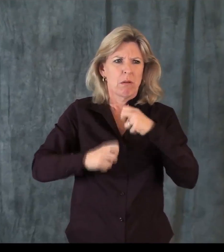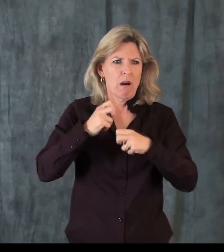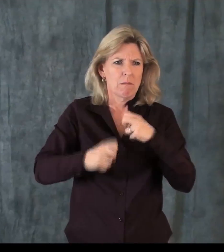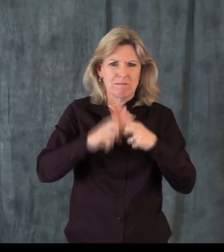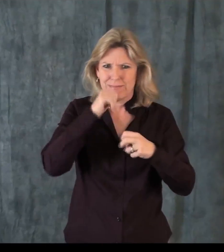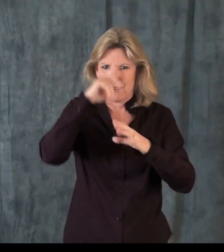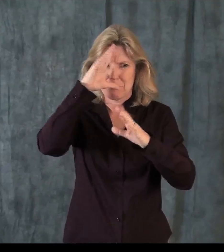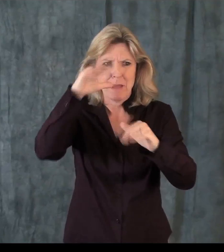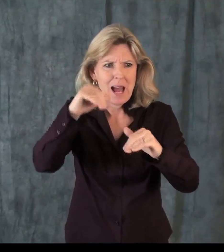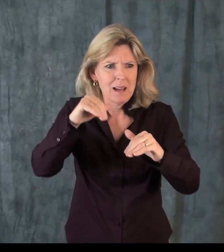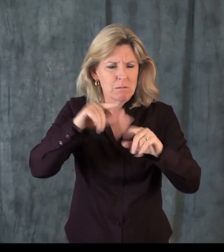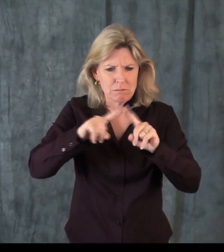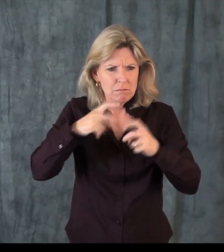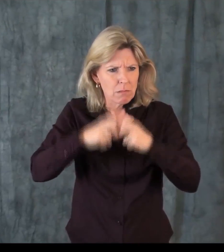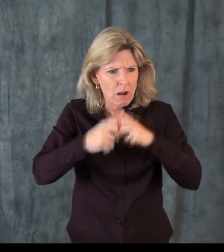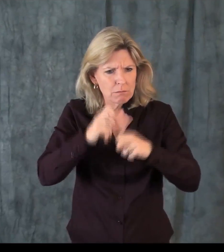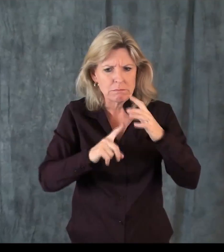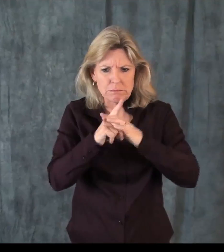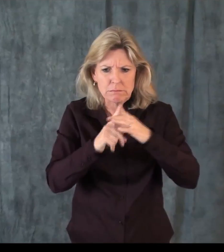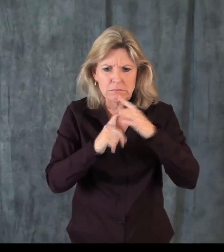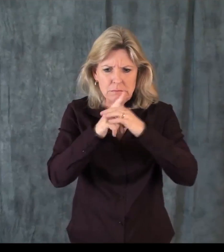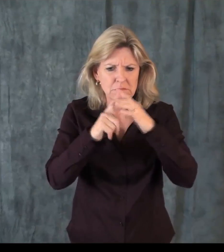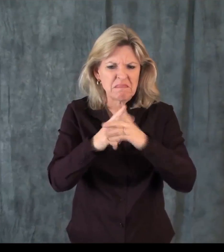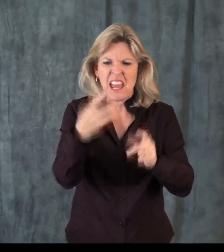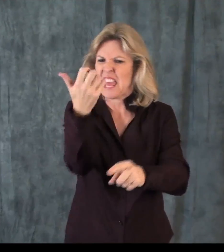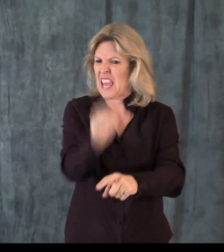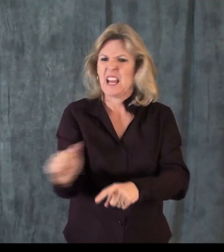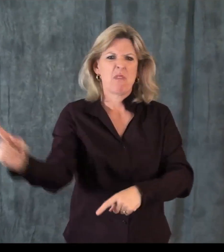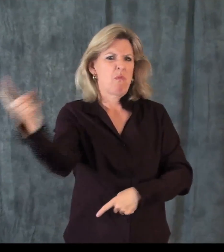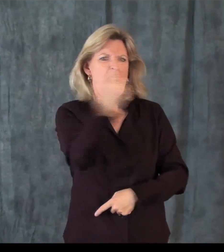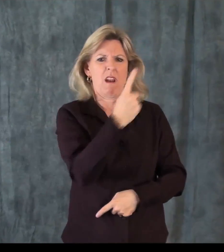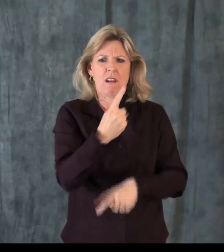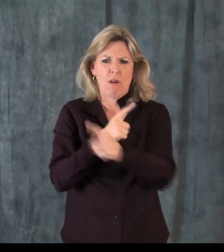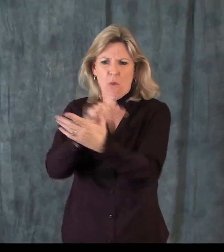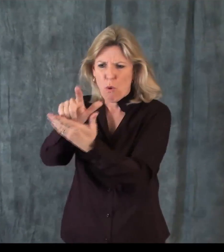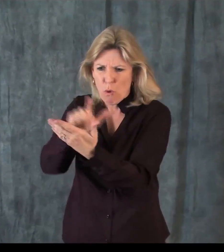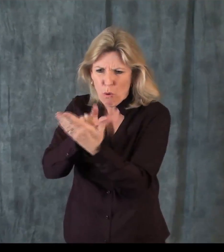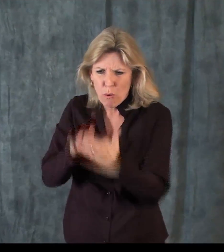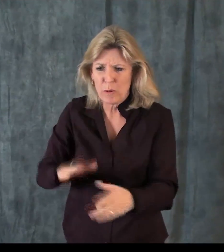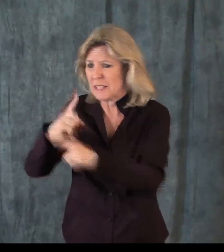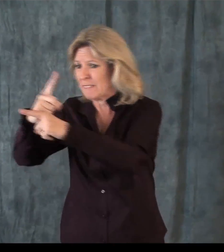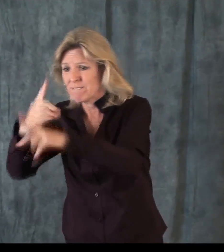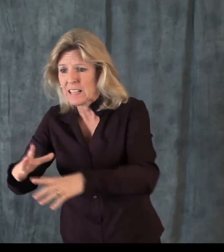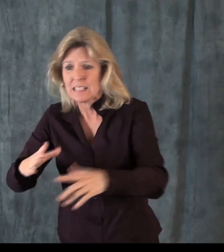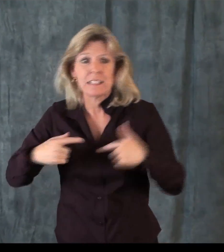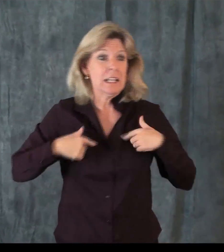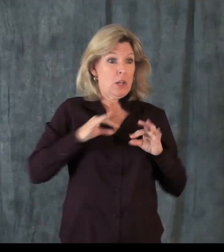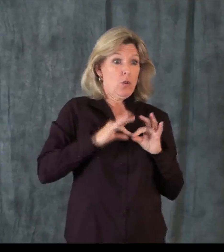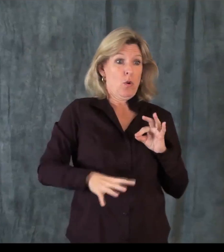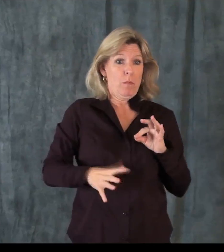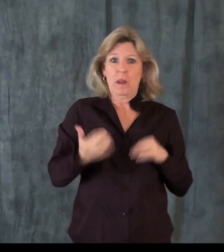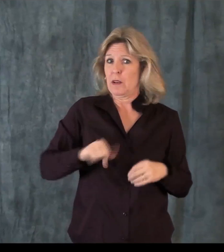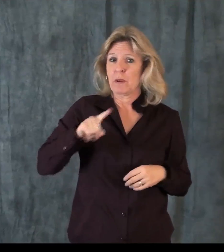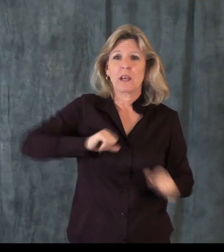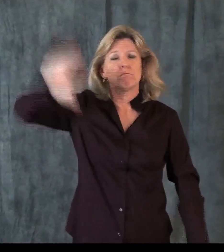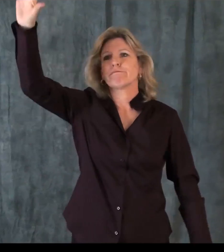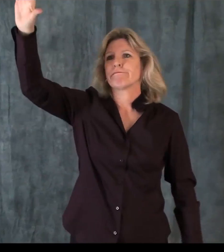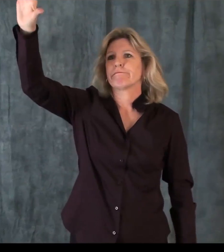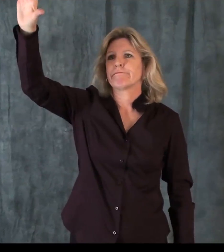And if at any point in time during the proceedings, an unexpected issue comes up or any concern is raised by any of the parties involved, including the